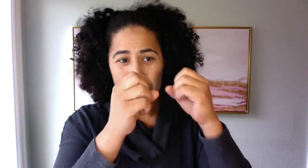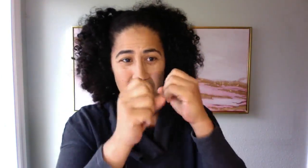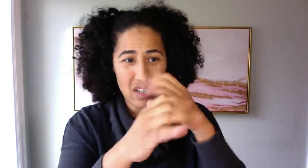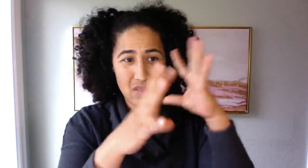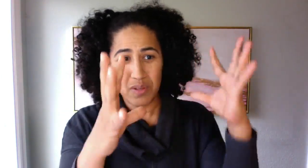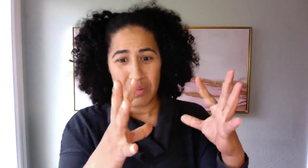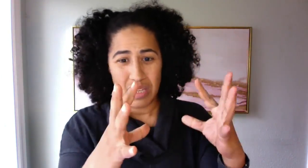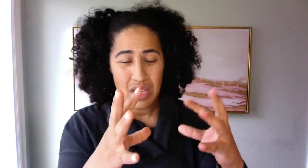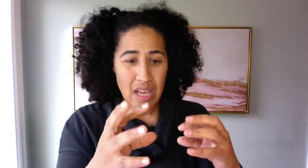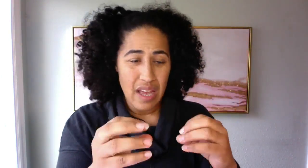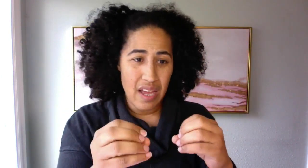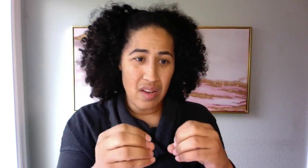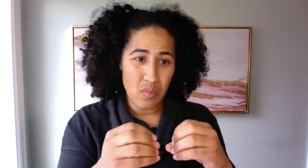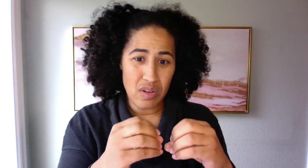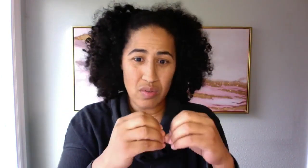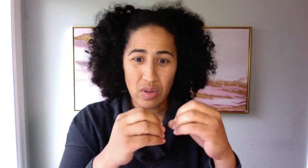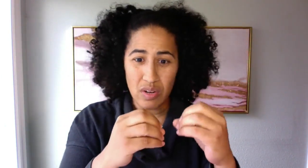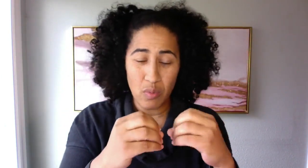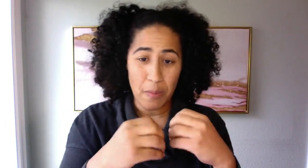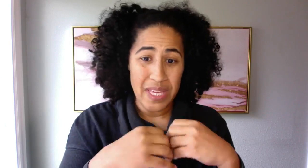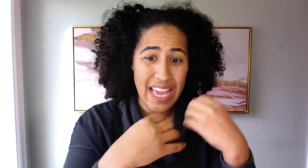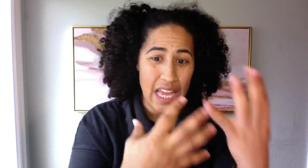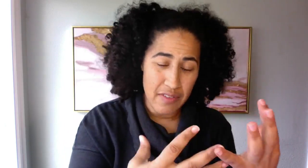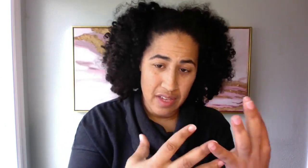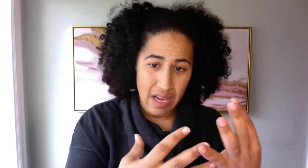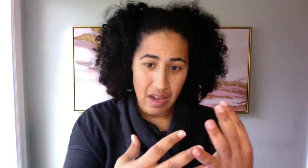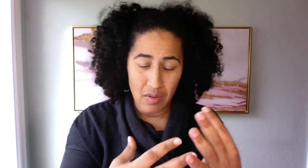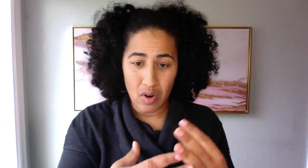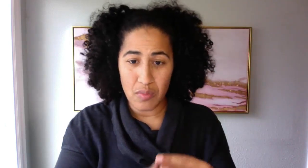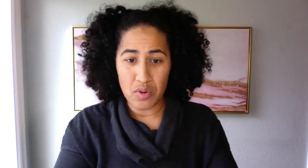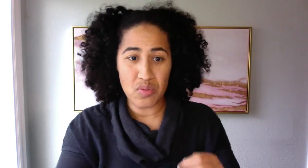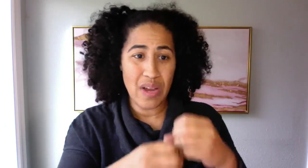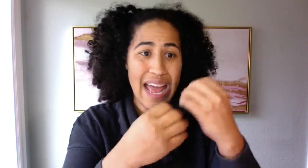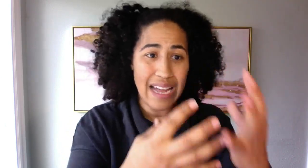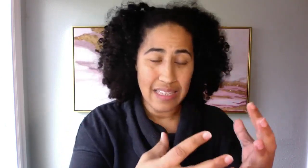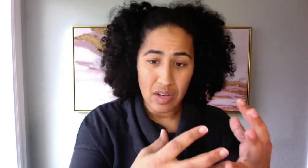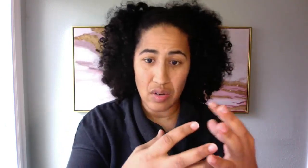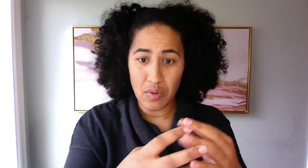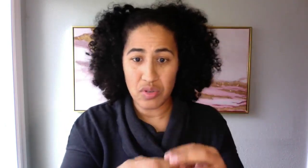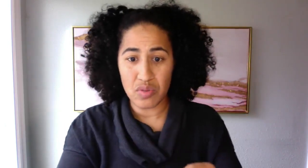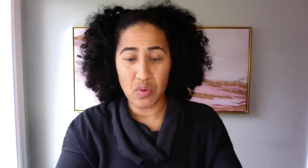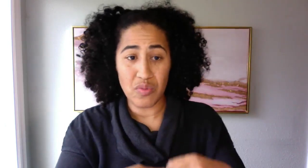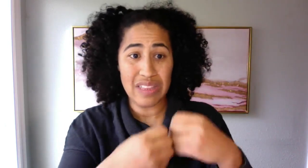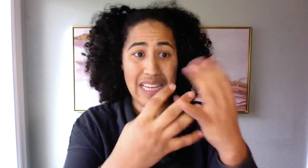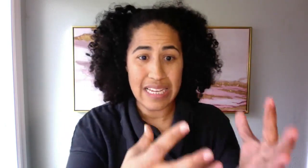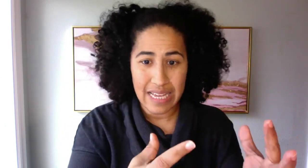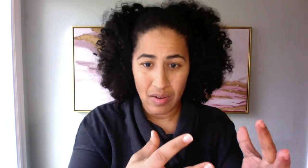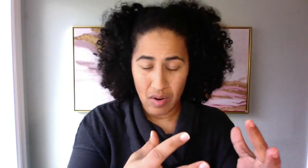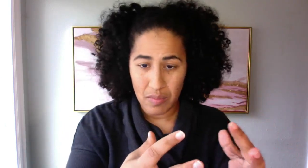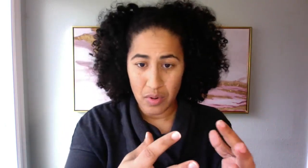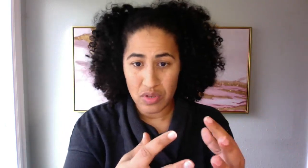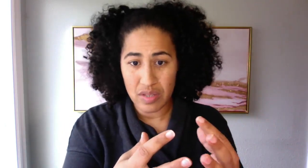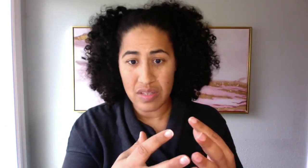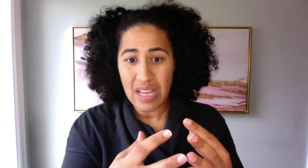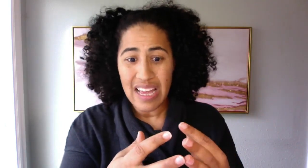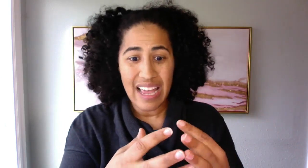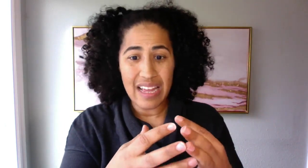start exploding and we're behaving out our emotions. We're acting out our emotions. We're relating out our emotions emotions and